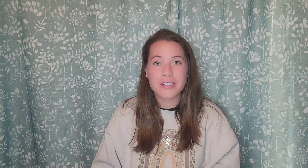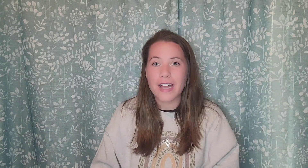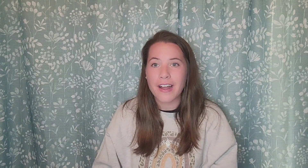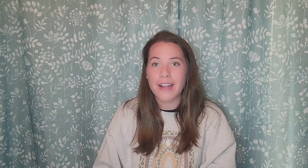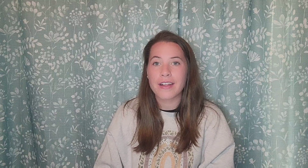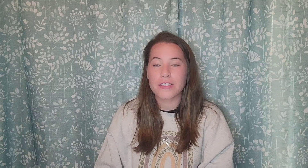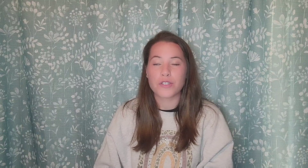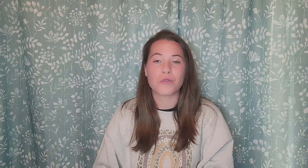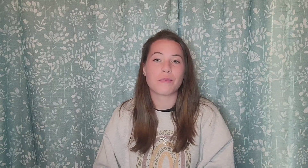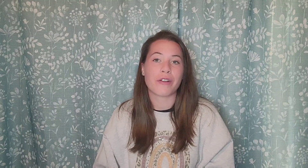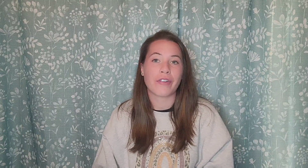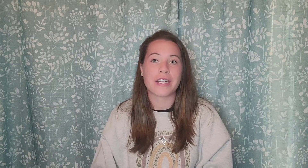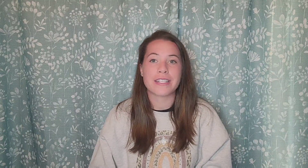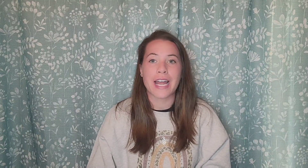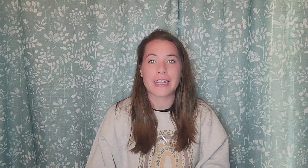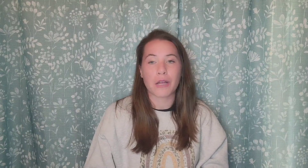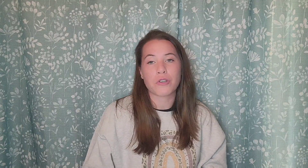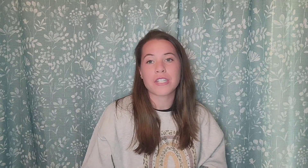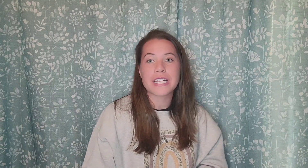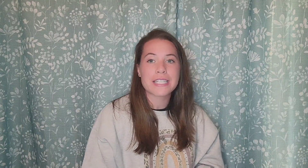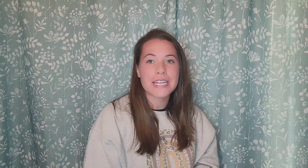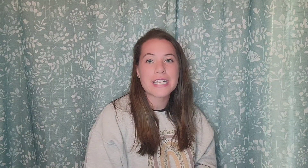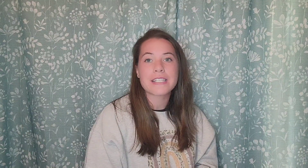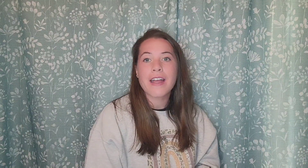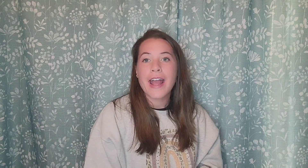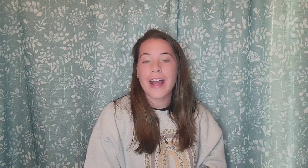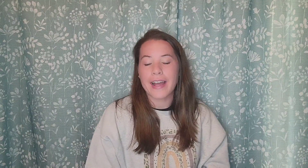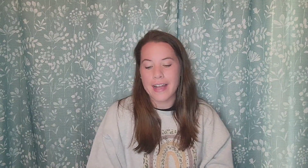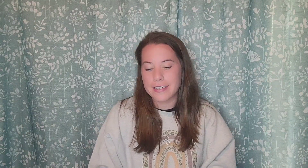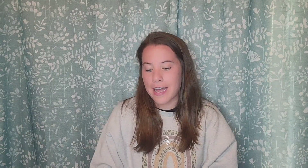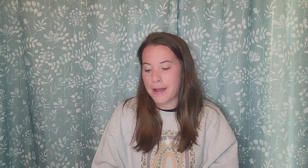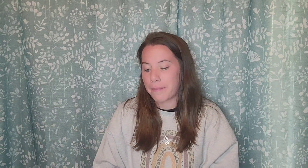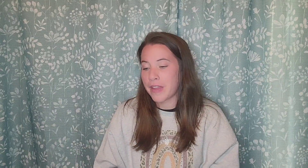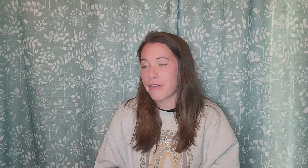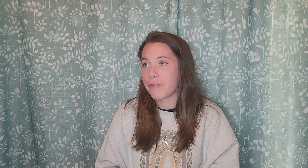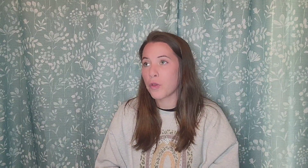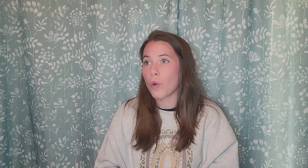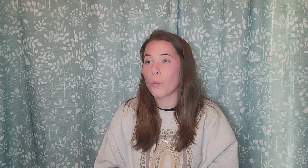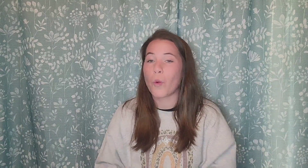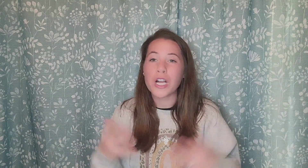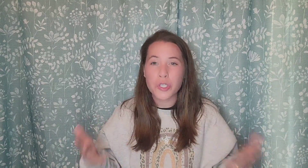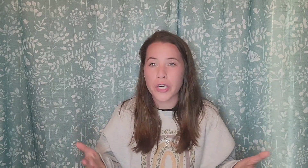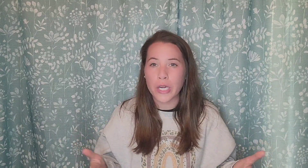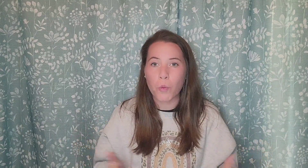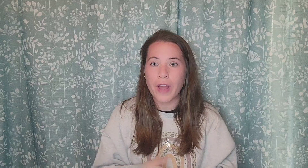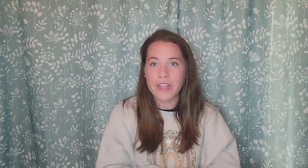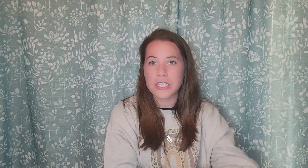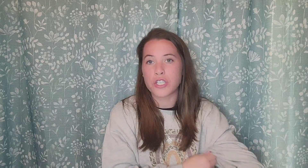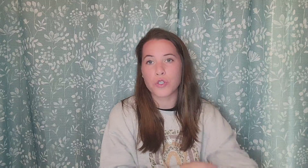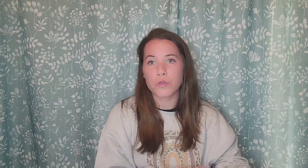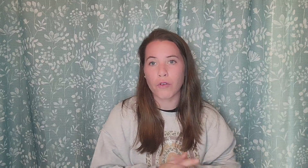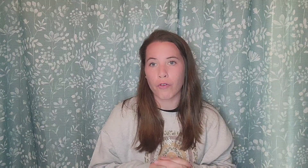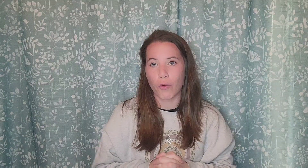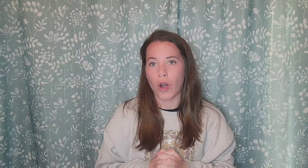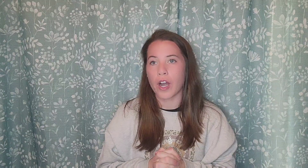signs, do some different sign language sentences, and if you're wondering what this is useful for,